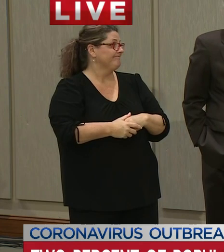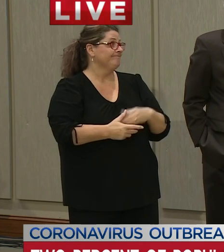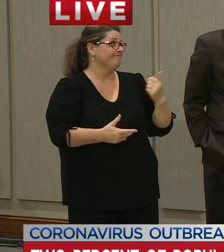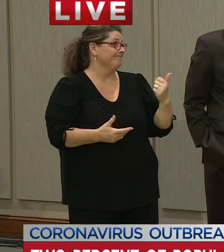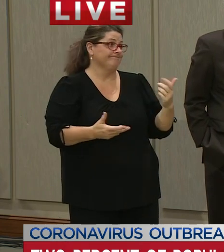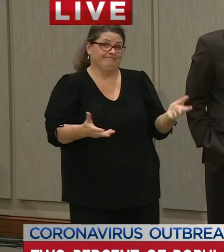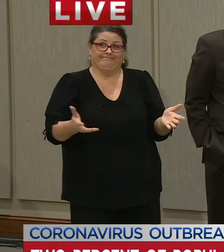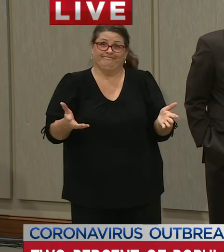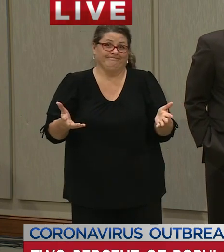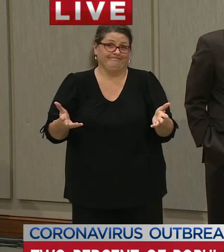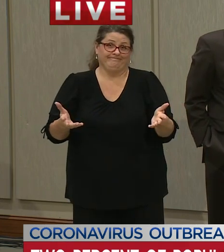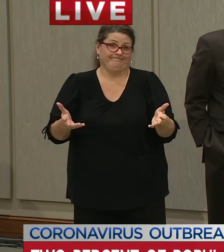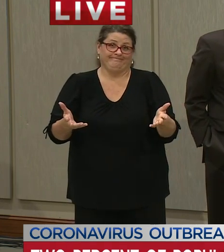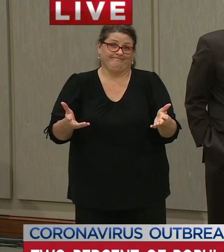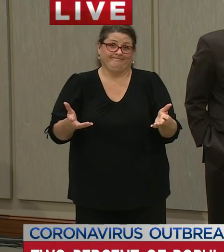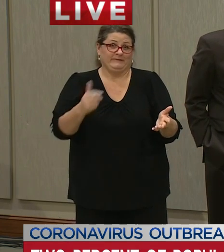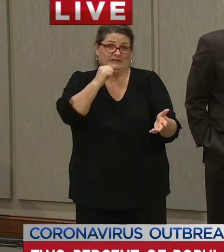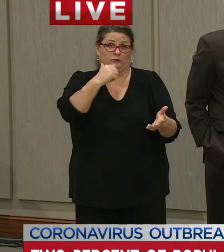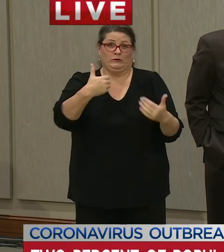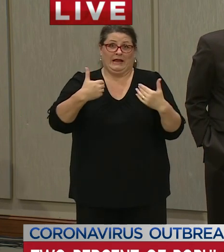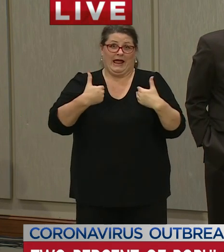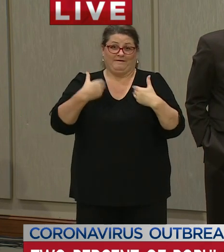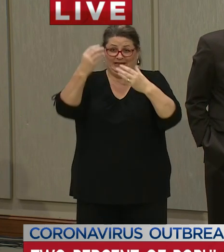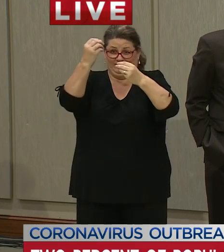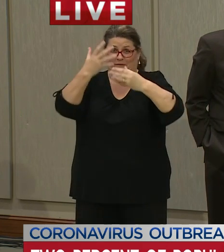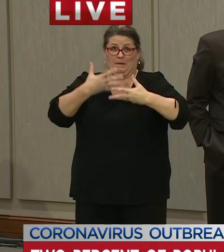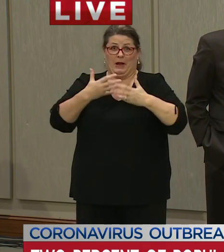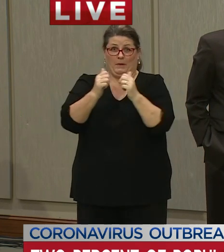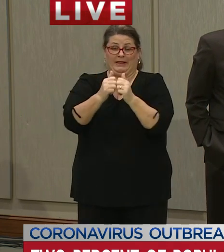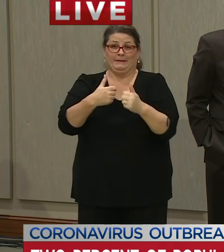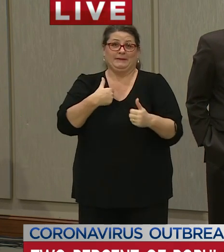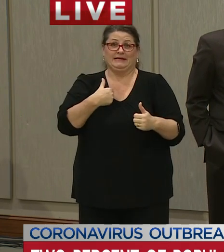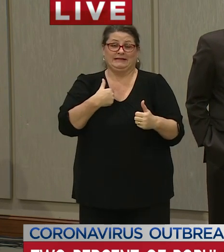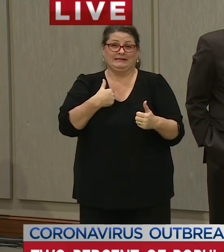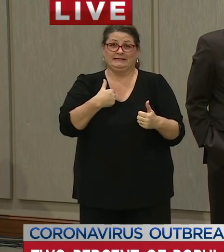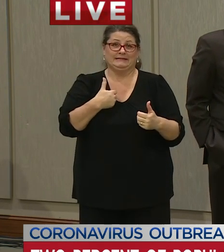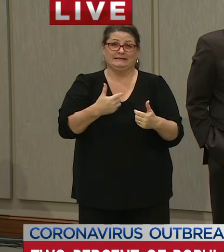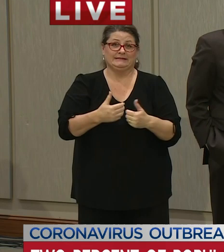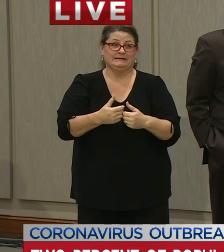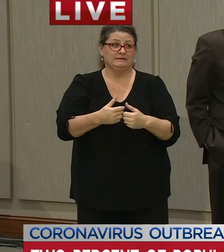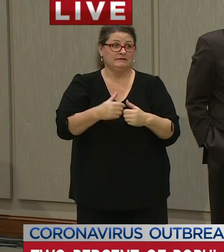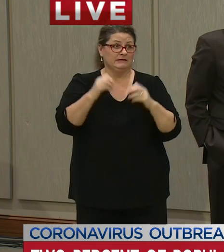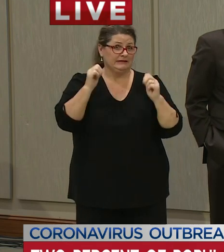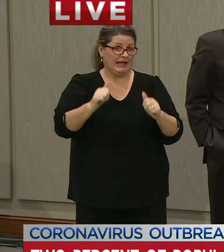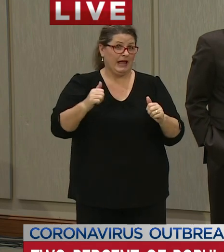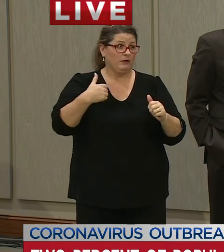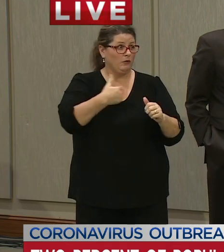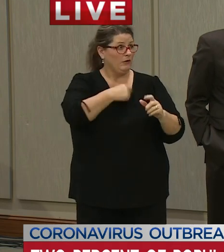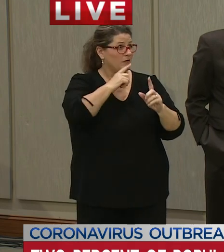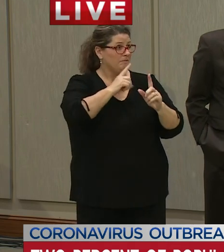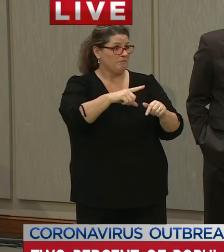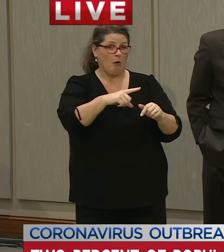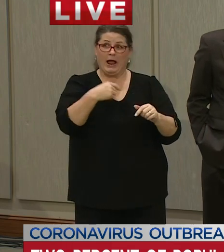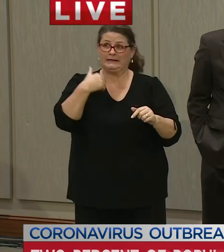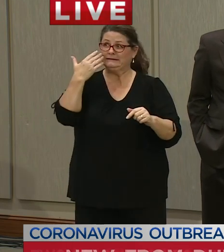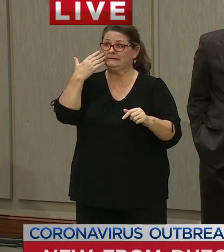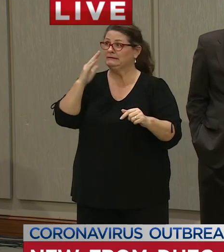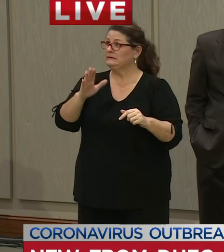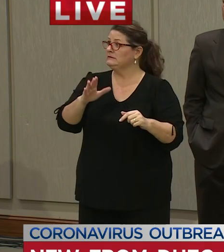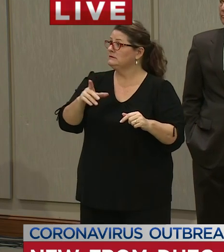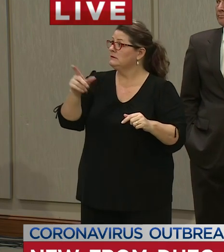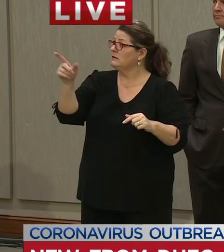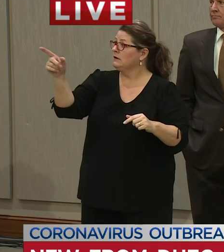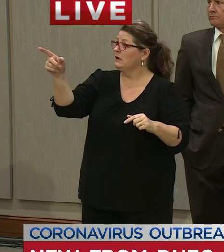i i just don't have the data available i'm not sure if if we'll be reported nick do you have an answer for that yeah